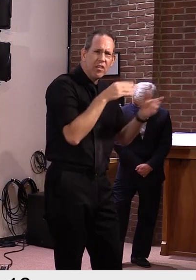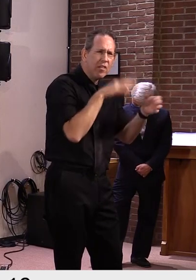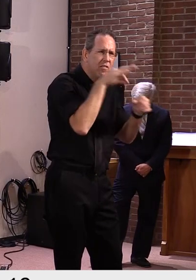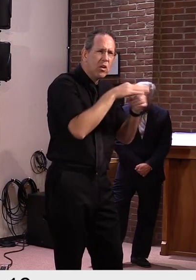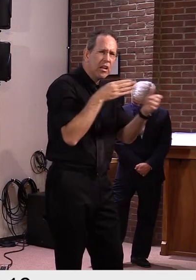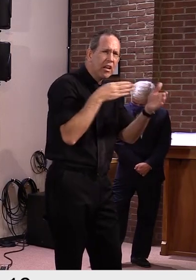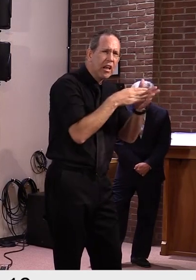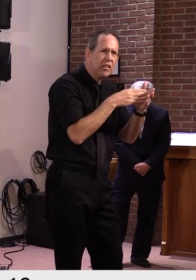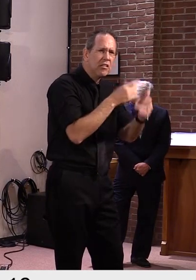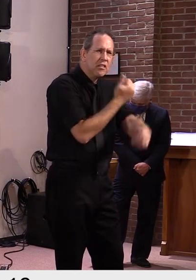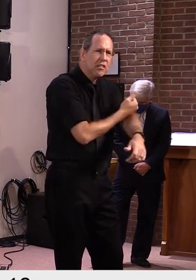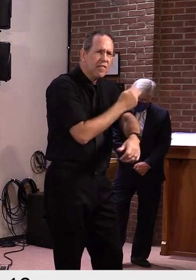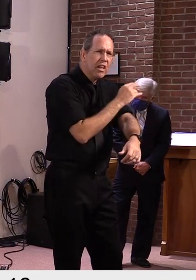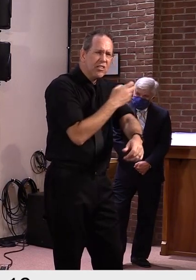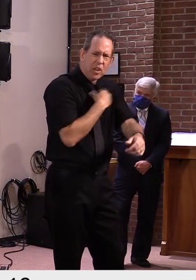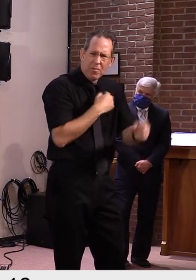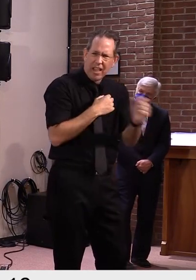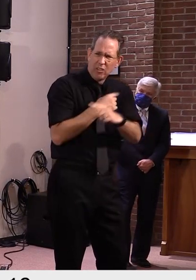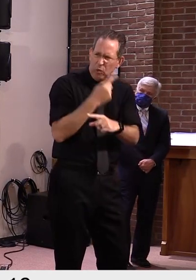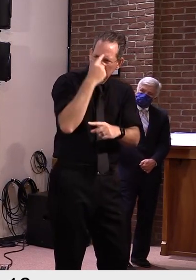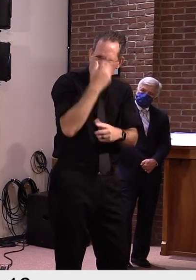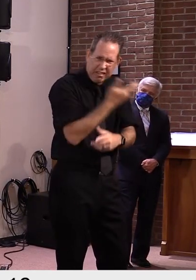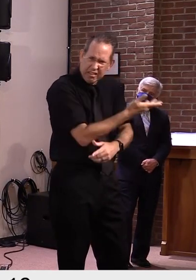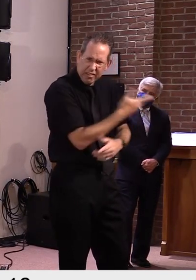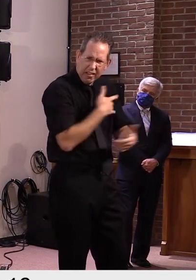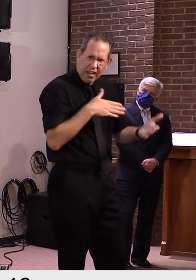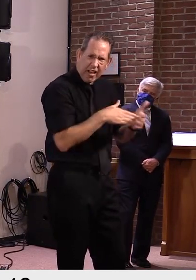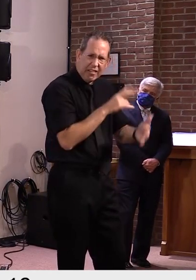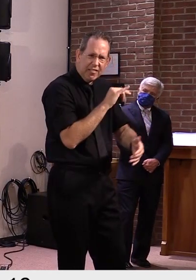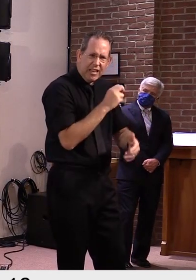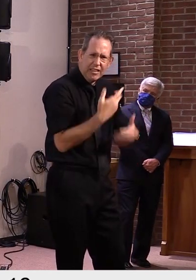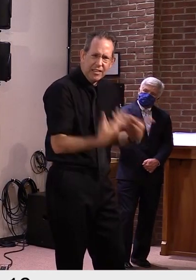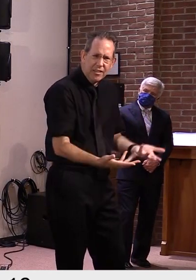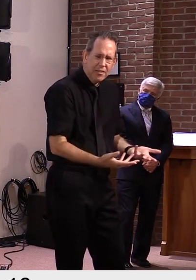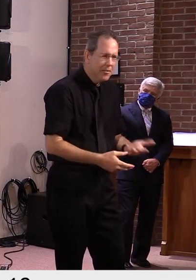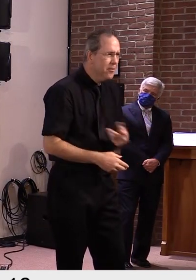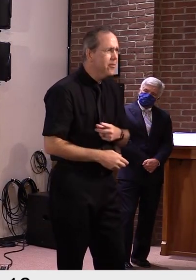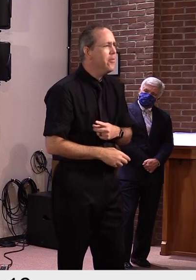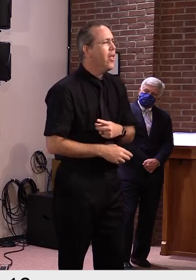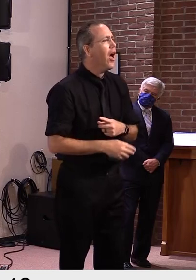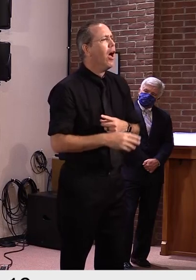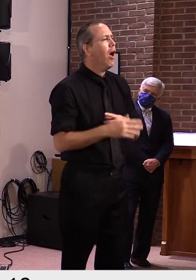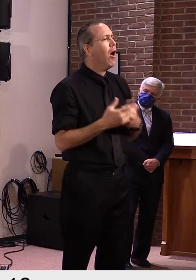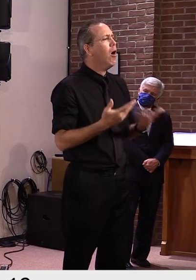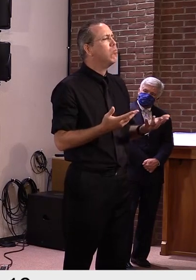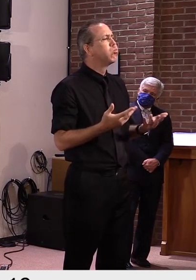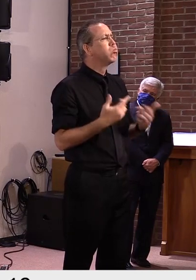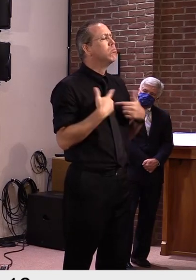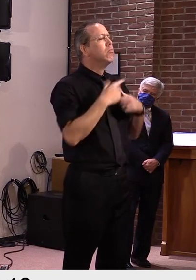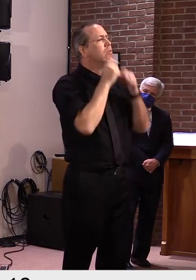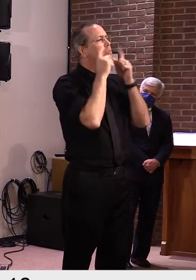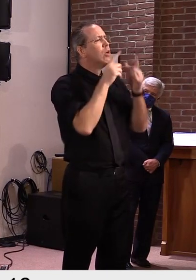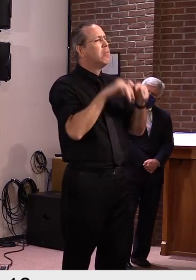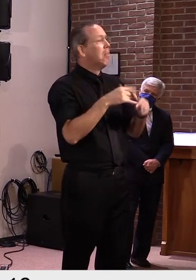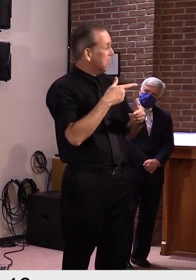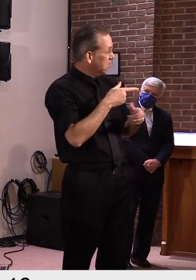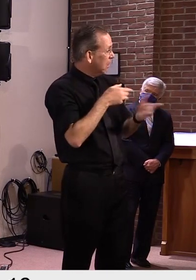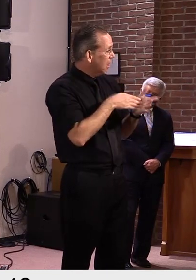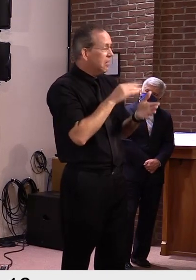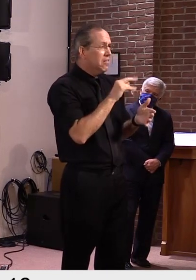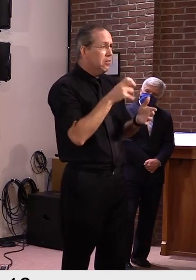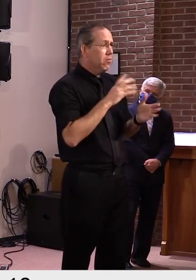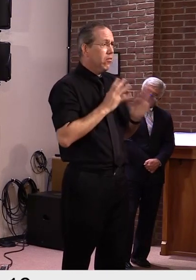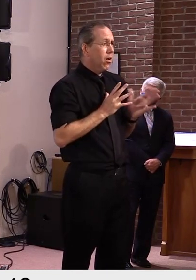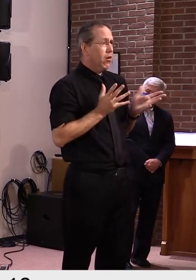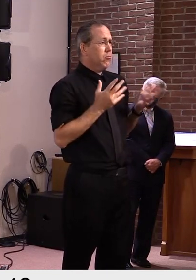voters, uh, picked them? no, I mean, I, I would say that, uh, uh, I, I wasn't sure which way it was going